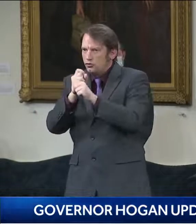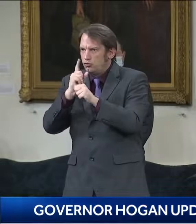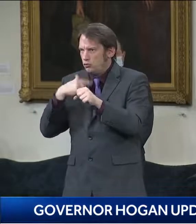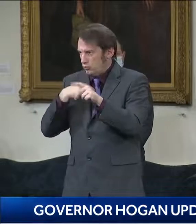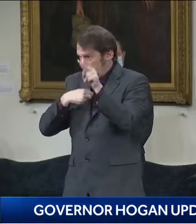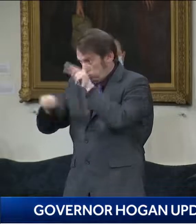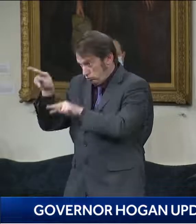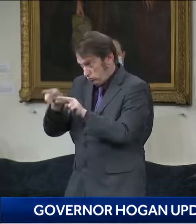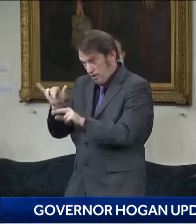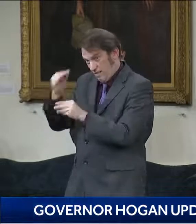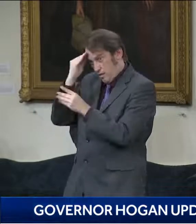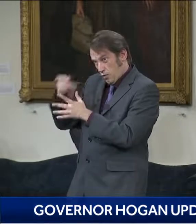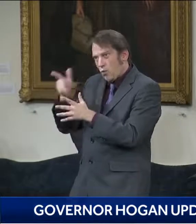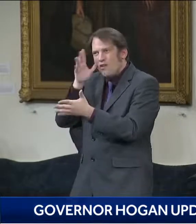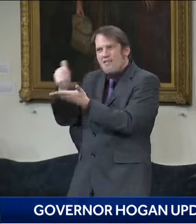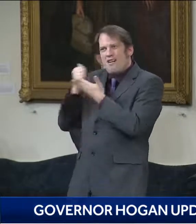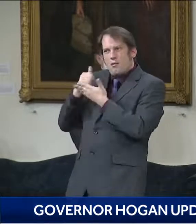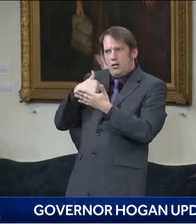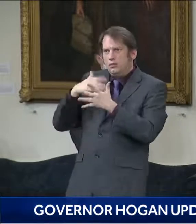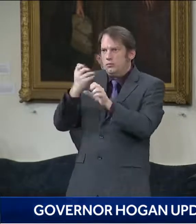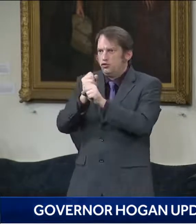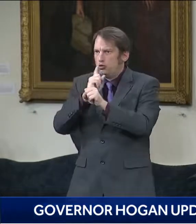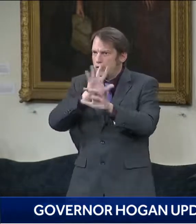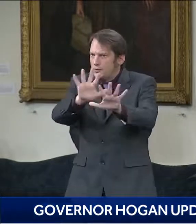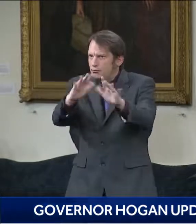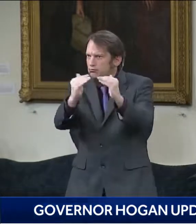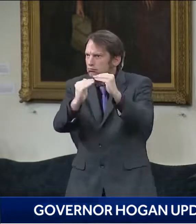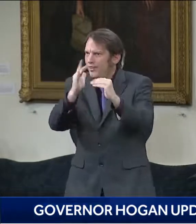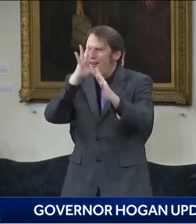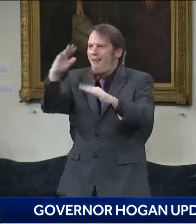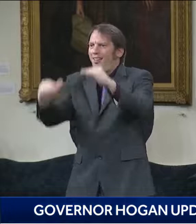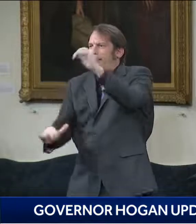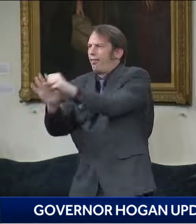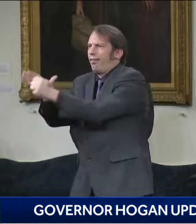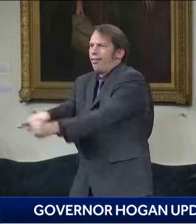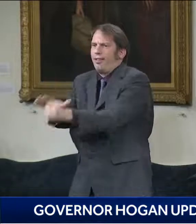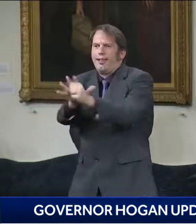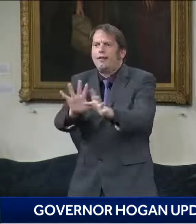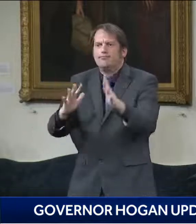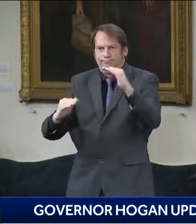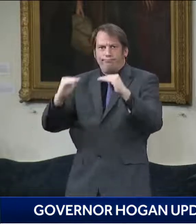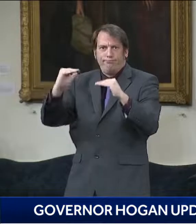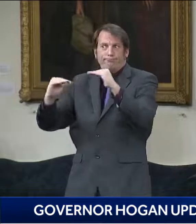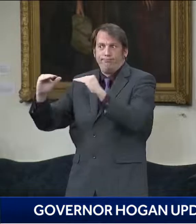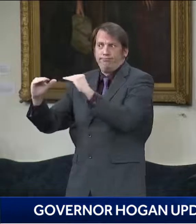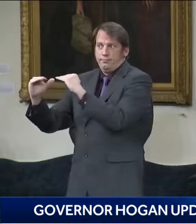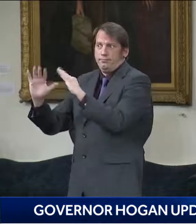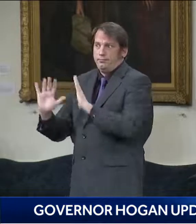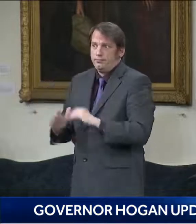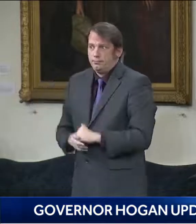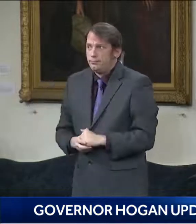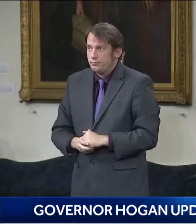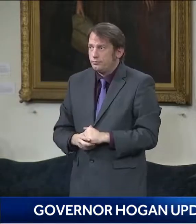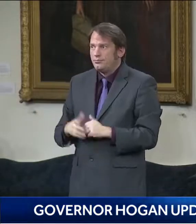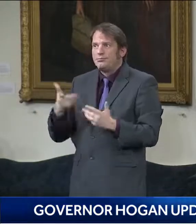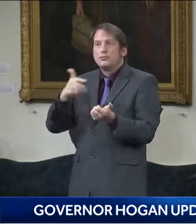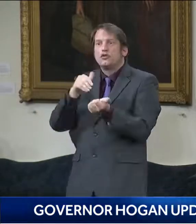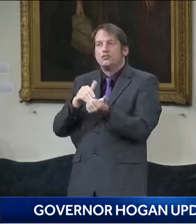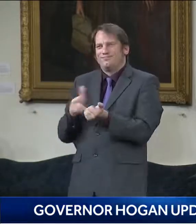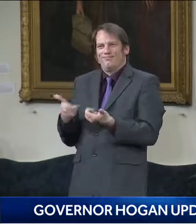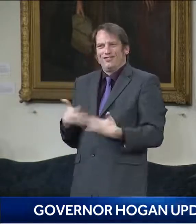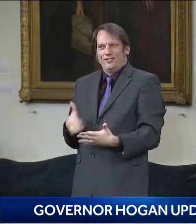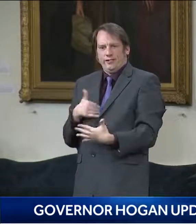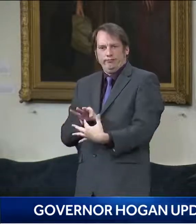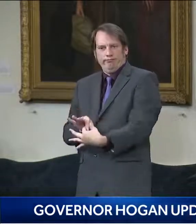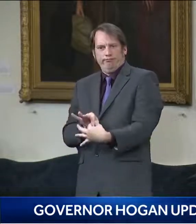left behind. More than others. And they have these relationships. So this is just the tip of the iceberg. it's, again, very, well, very